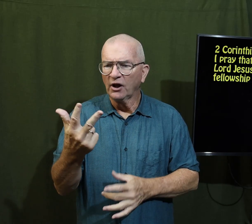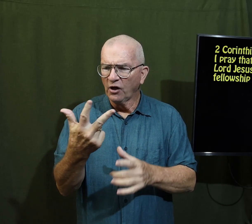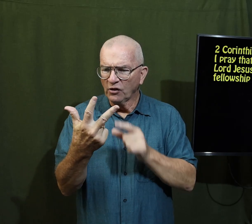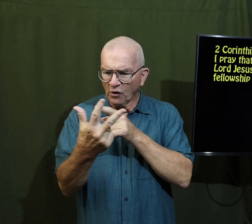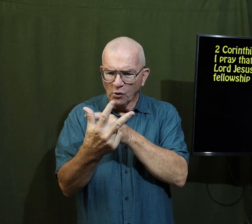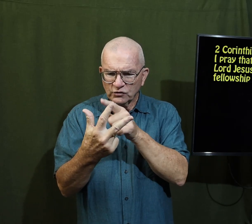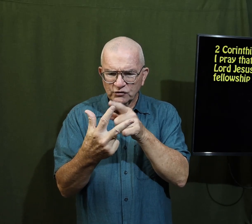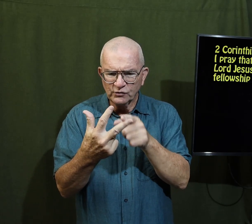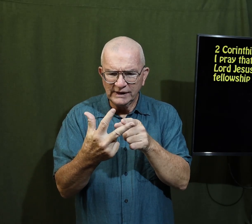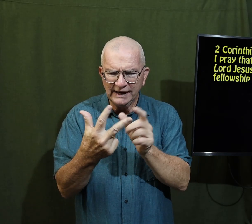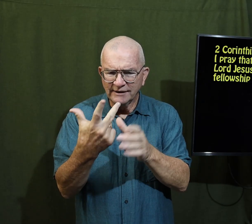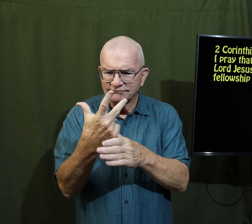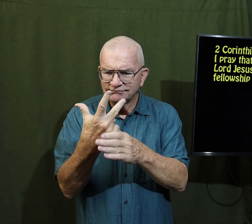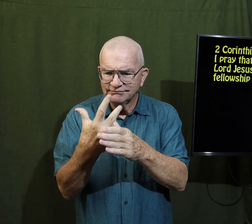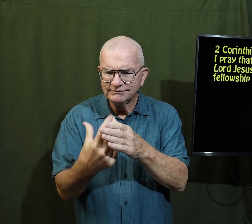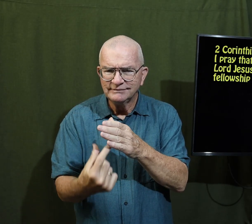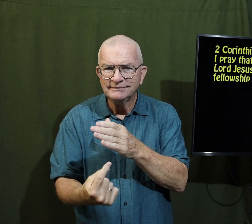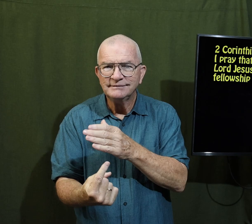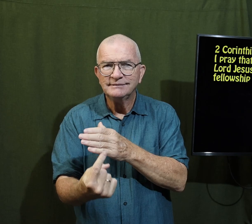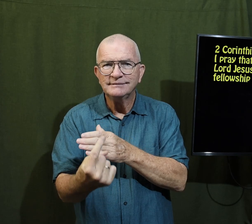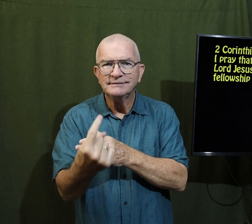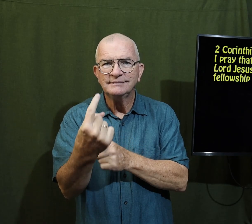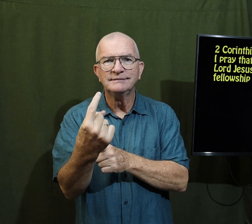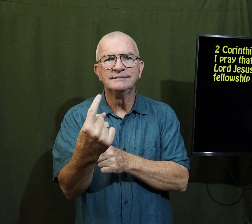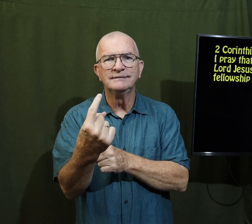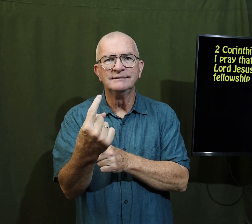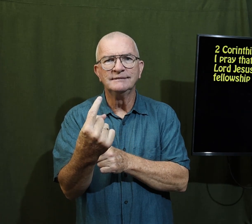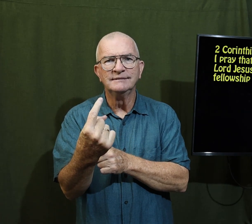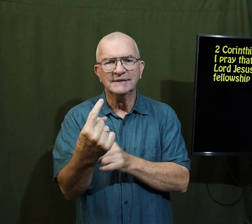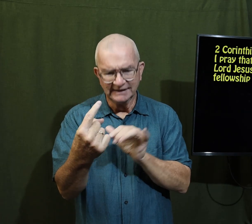and those three are a trinity